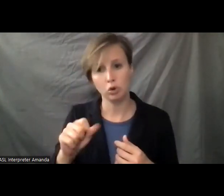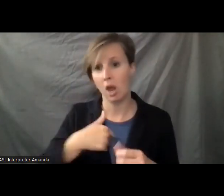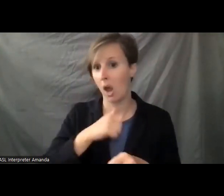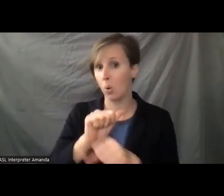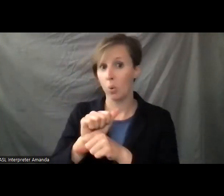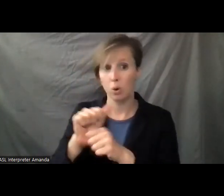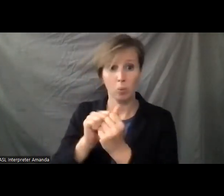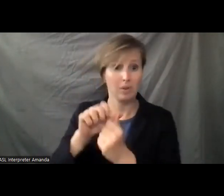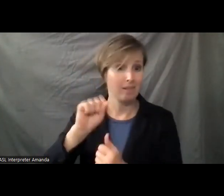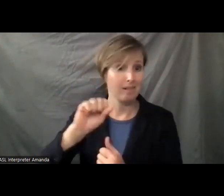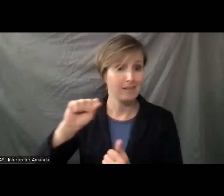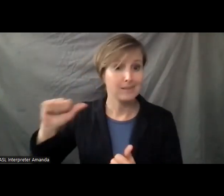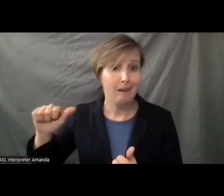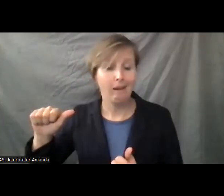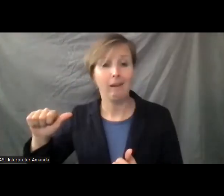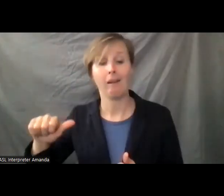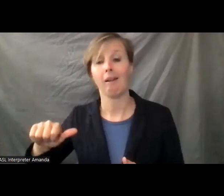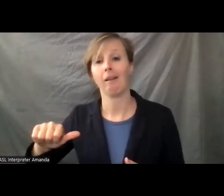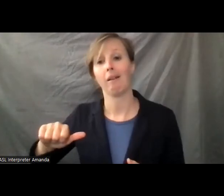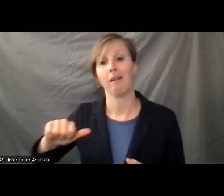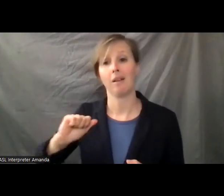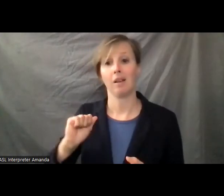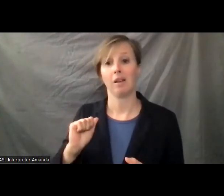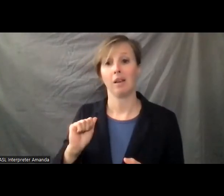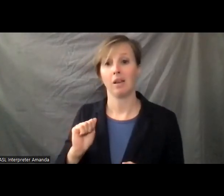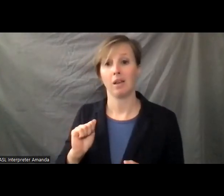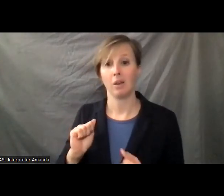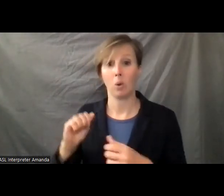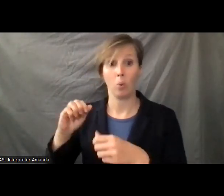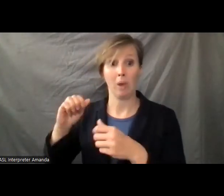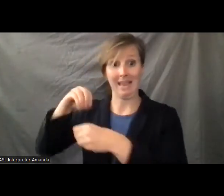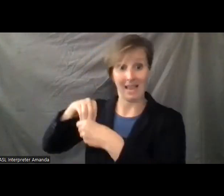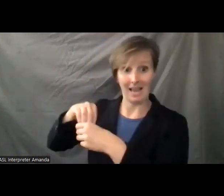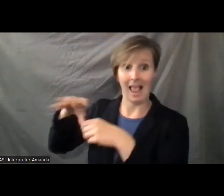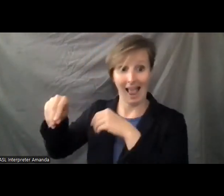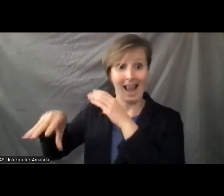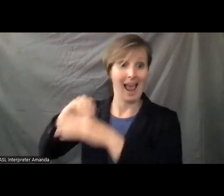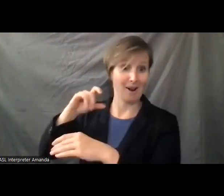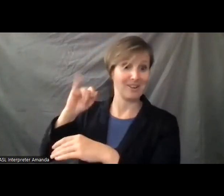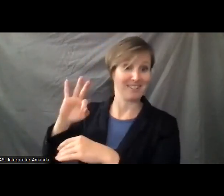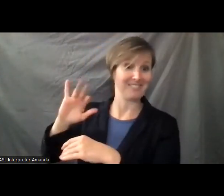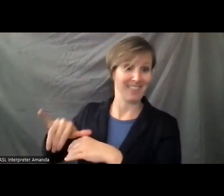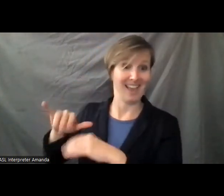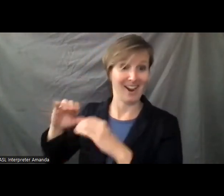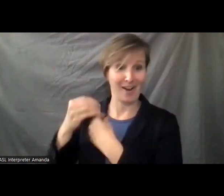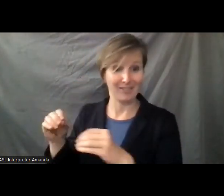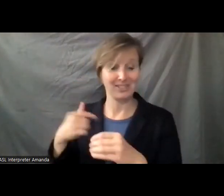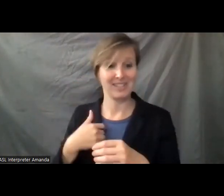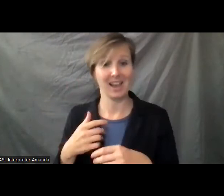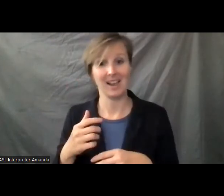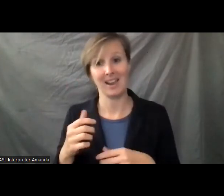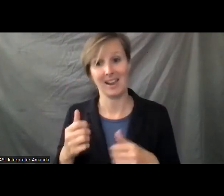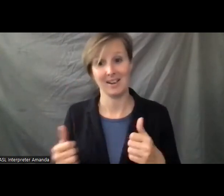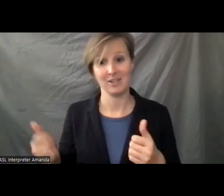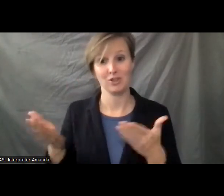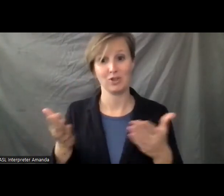Security Administration with them and outside of them for many years. I served in the Social Security Administration